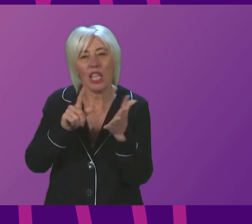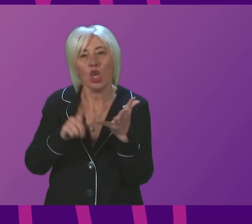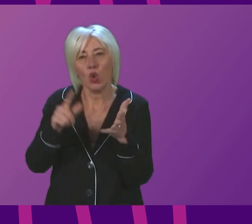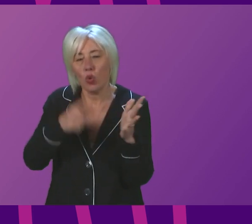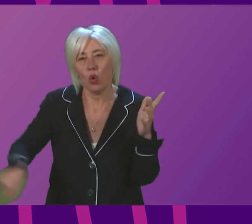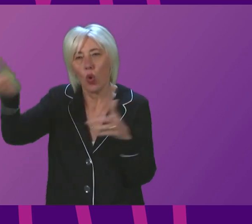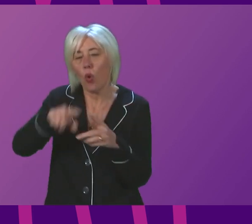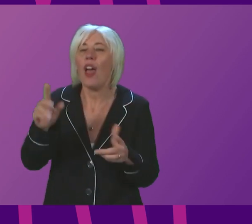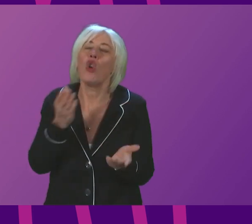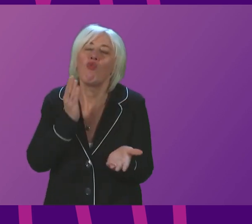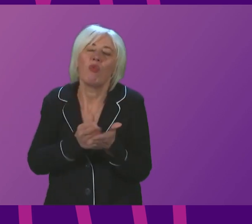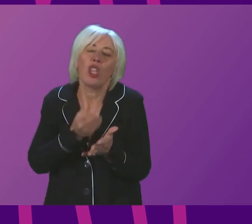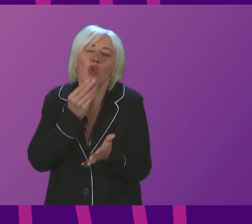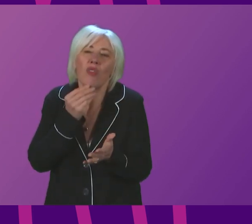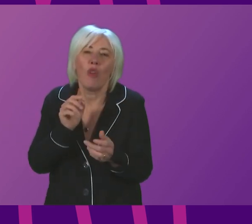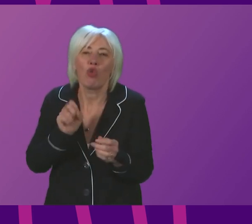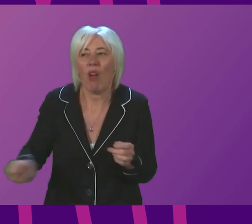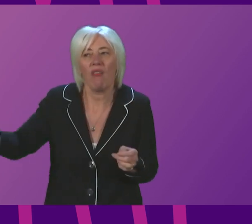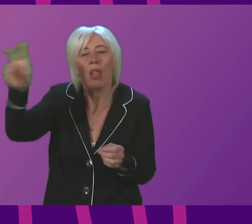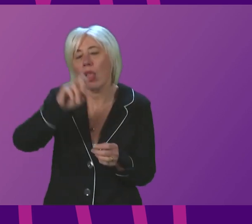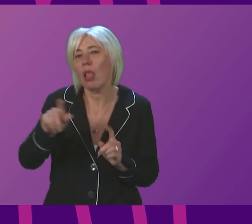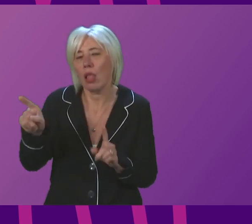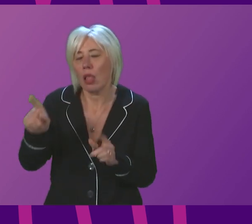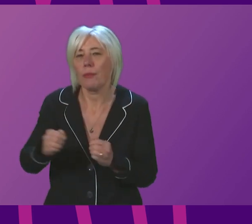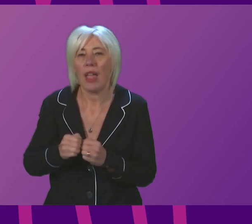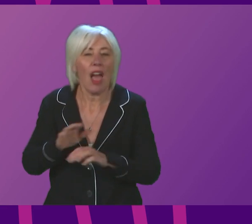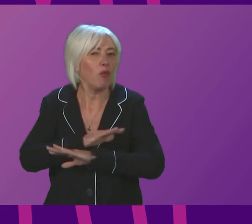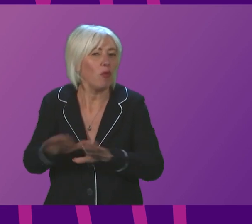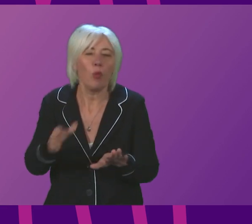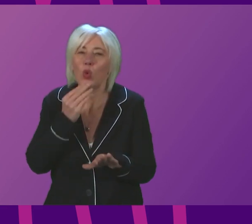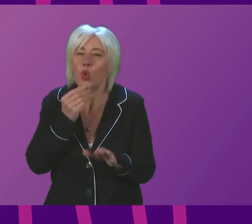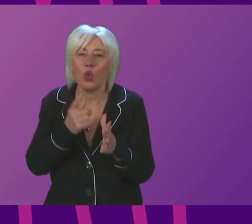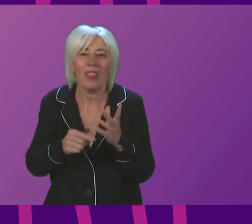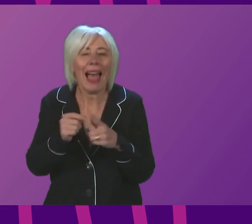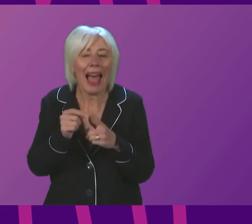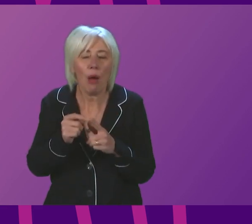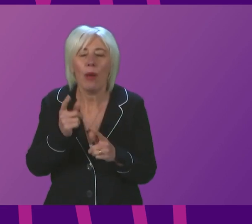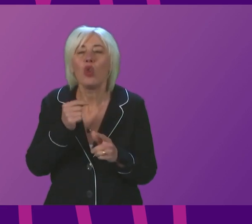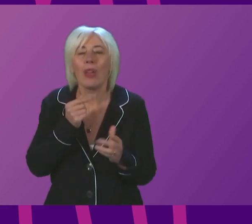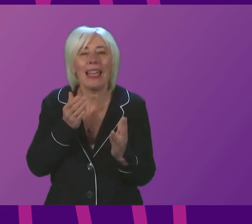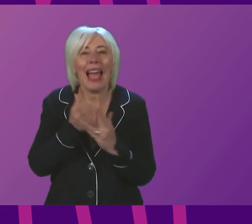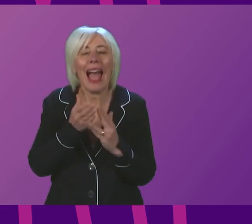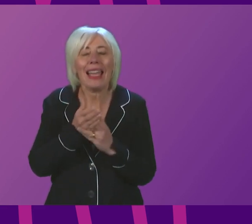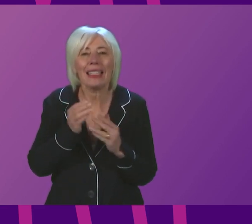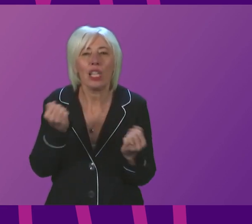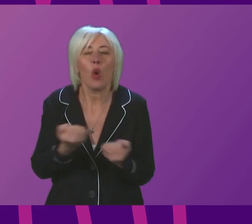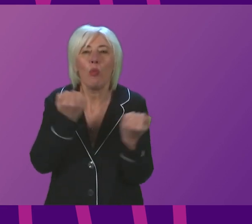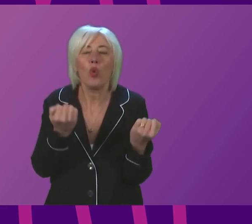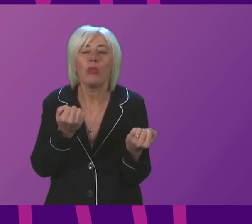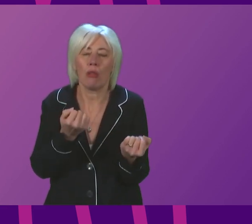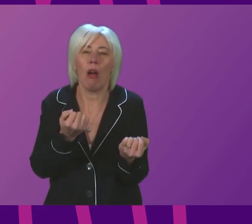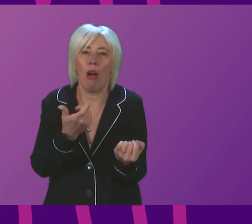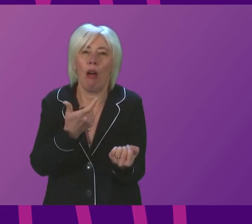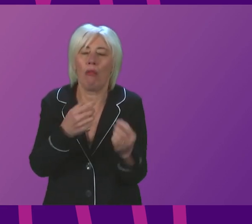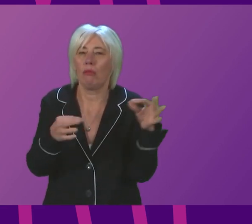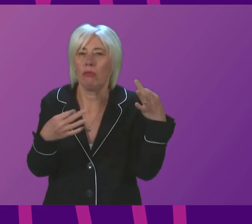for use for travel purposes only. At this stage, non-app users will be able to access their booster information on paper or PDF from the week